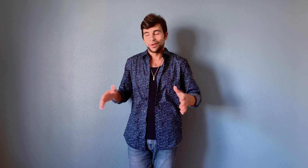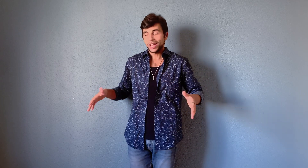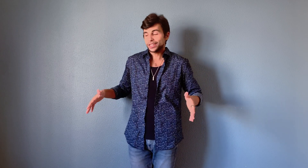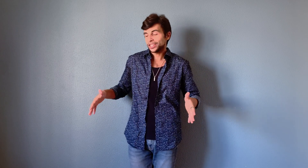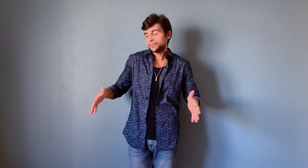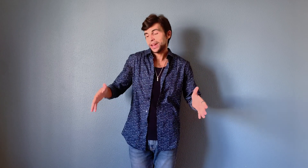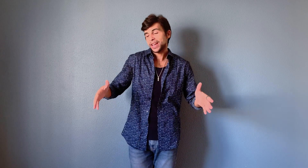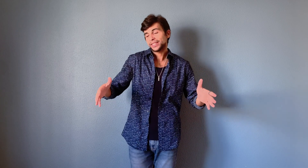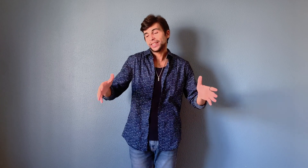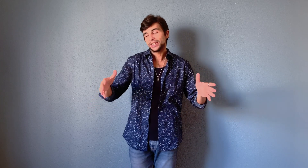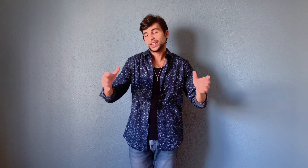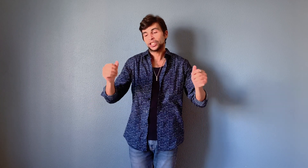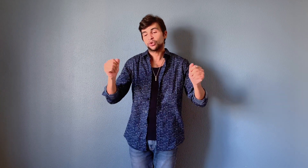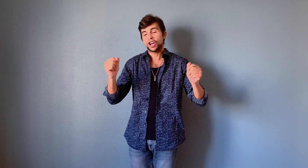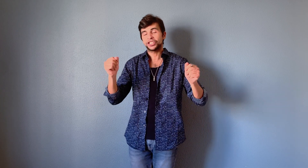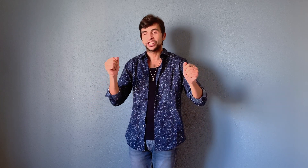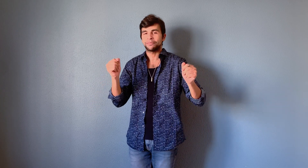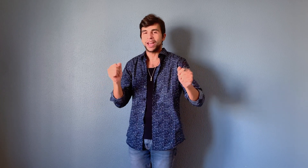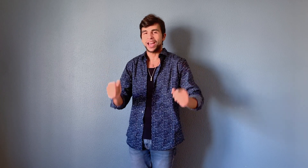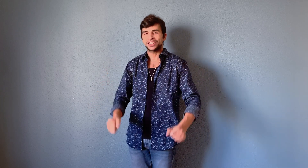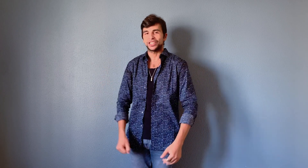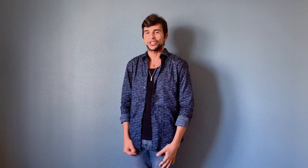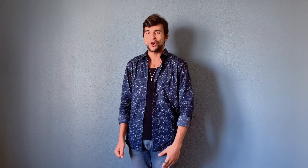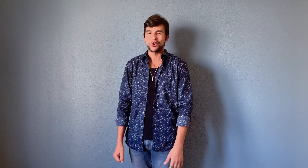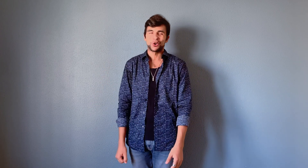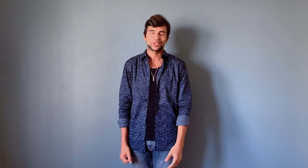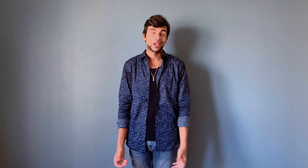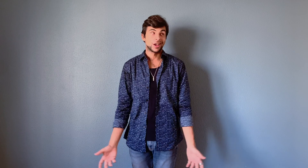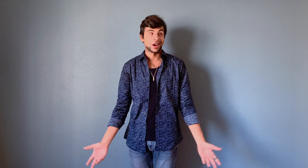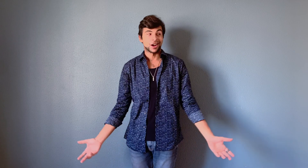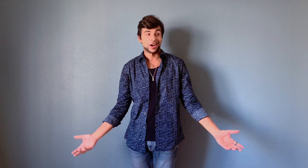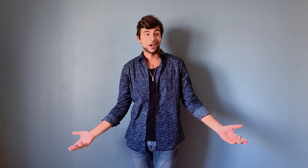when she passes Each one she passes goes Ah